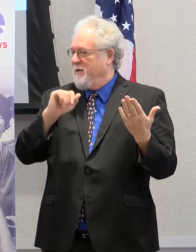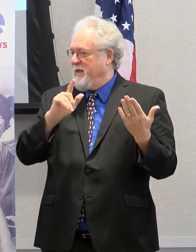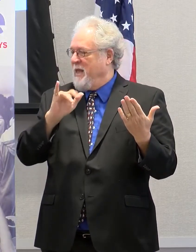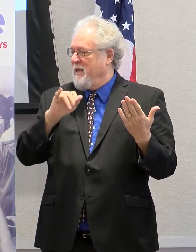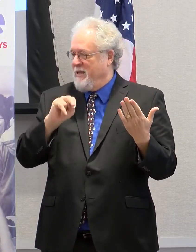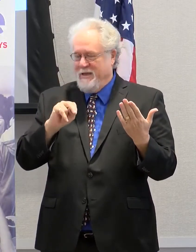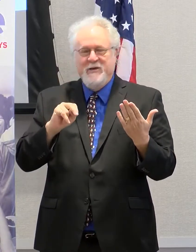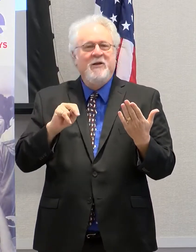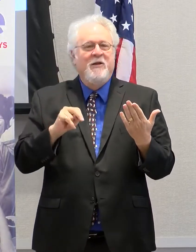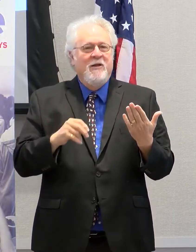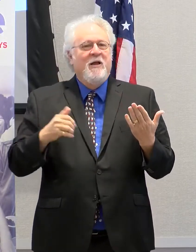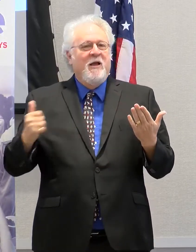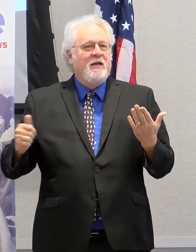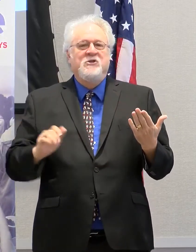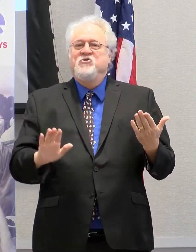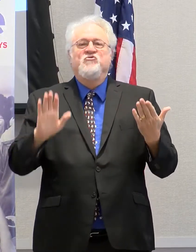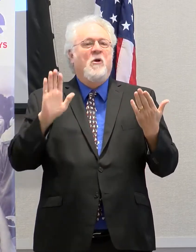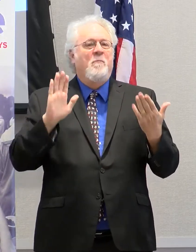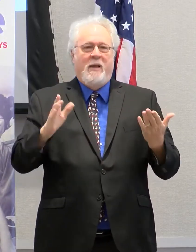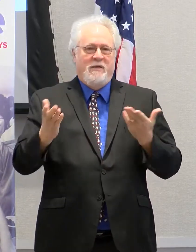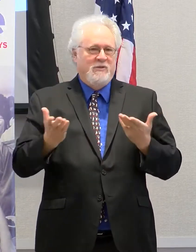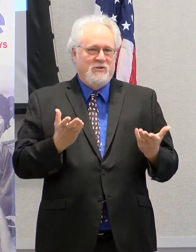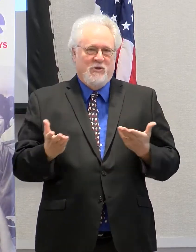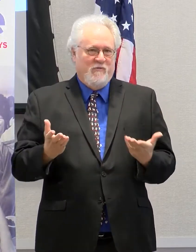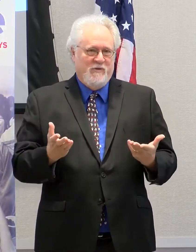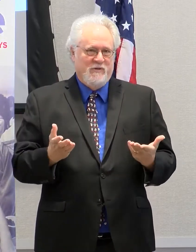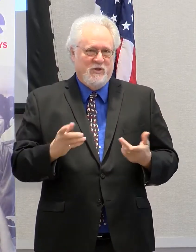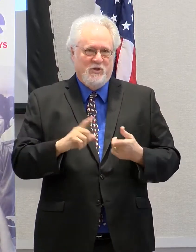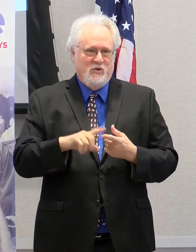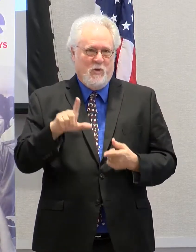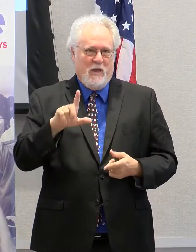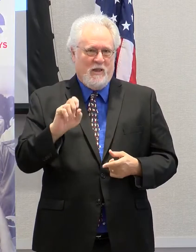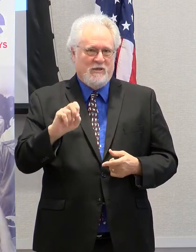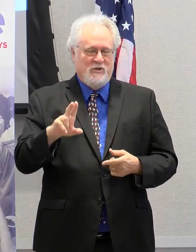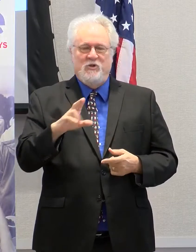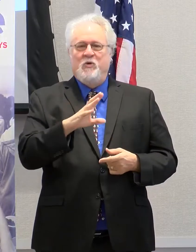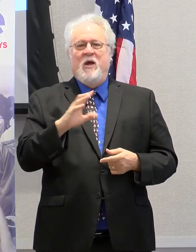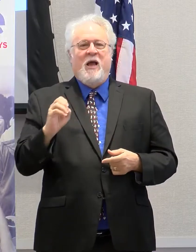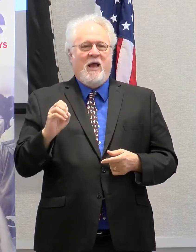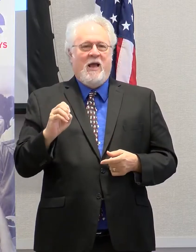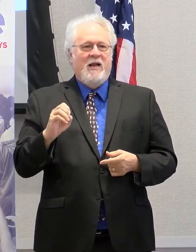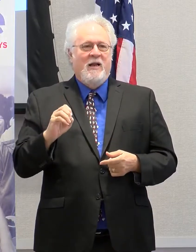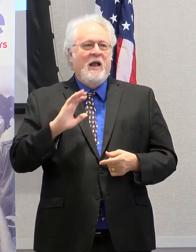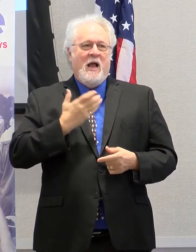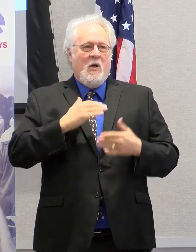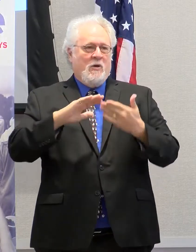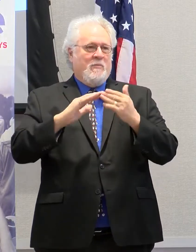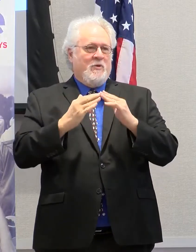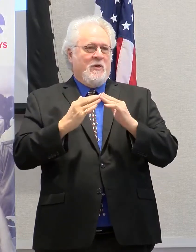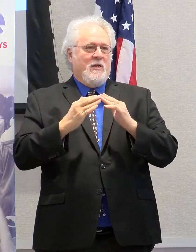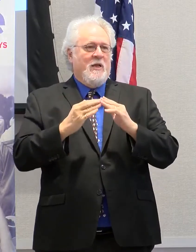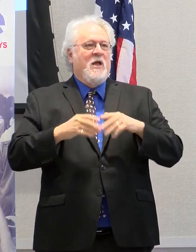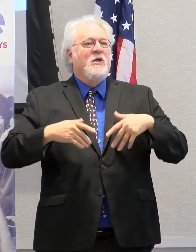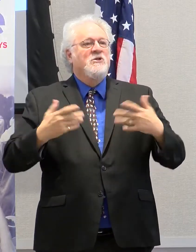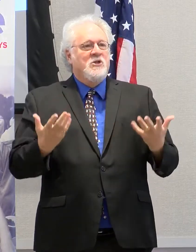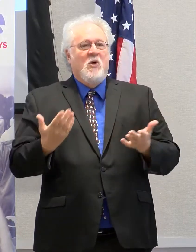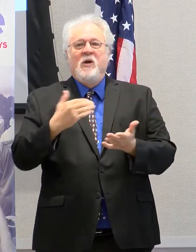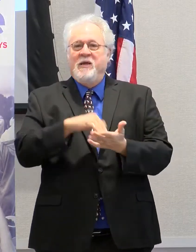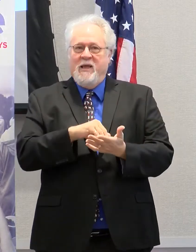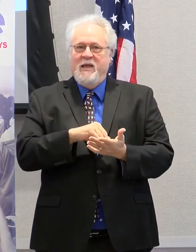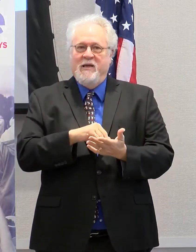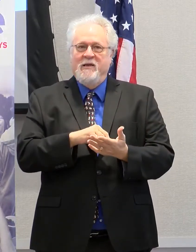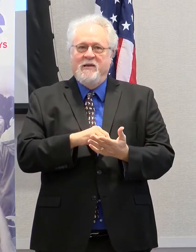in light of his tremendous service to LSU and to our community. So, again,